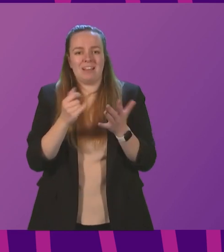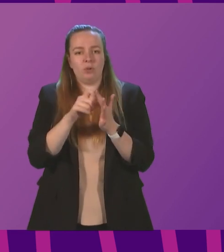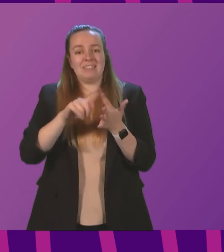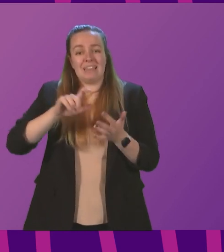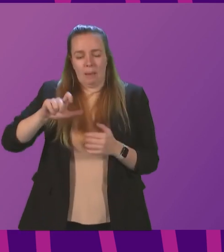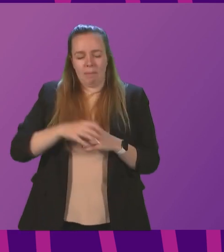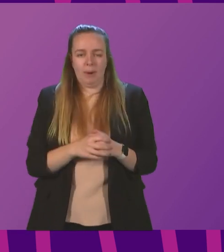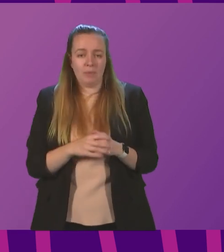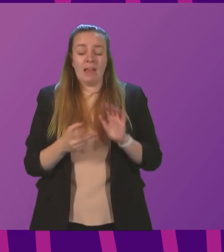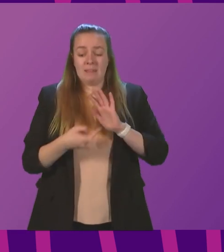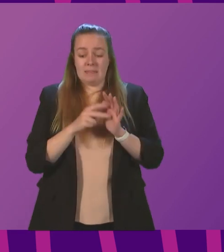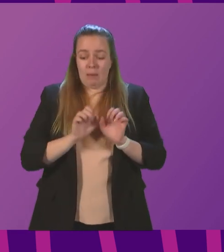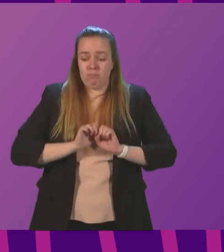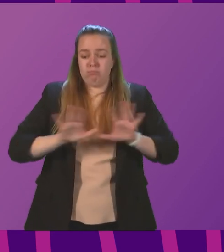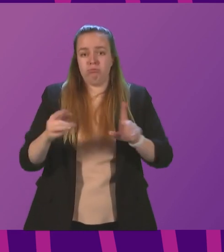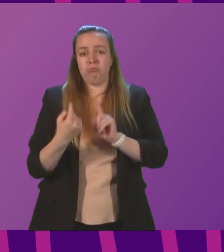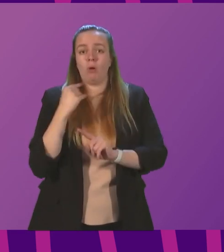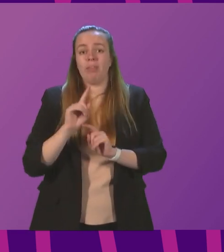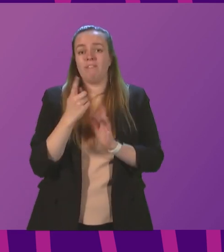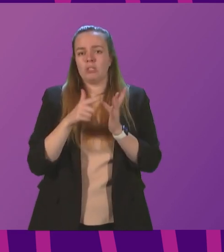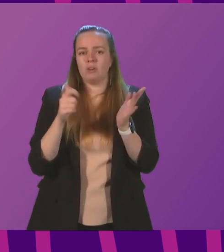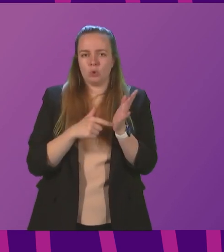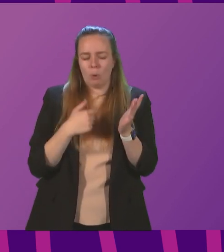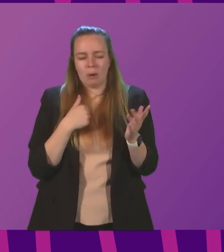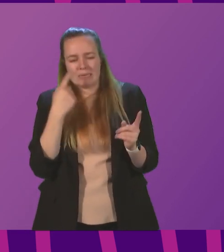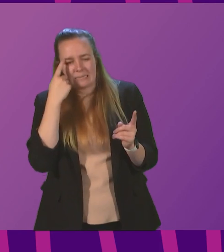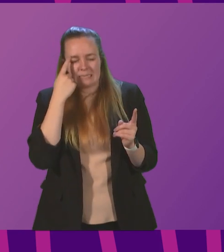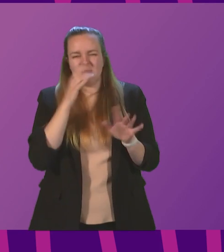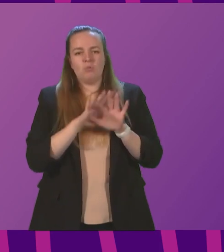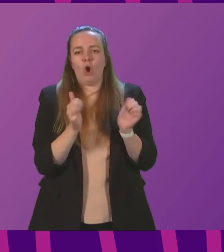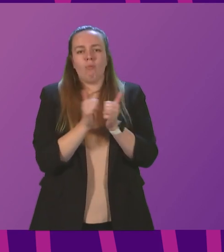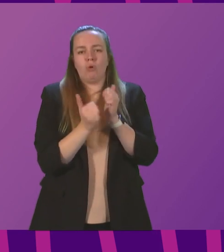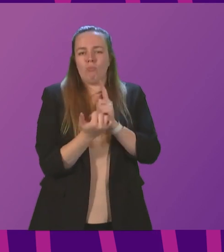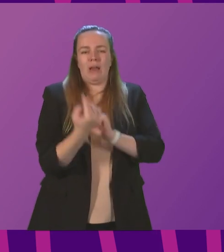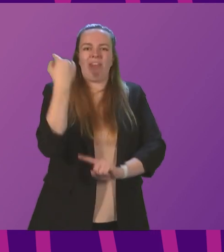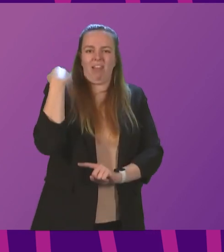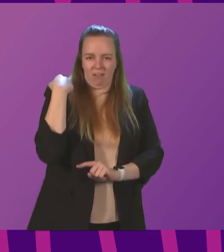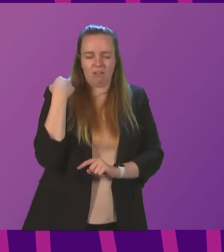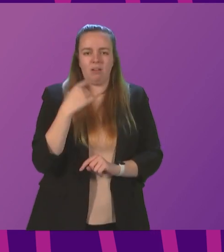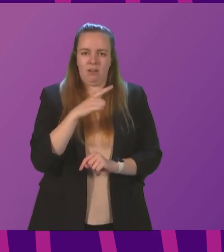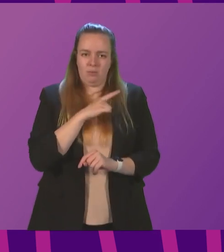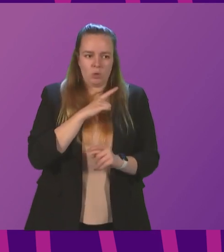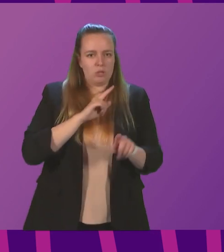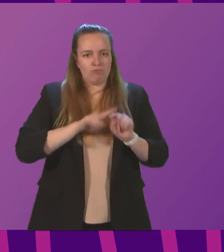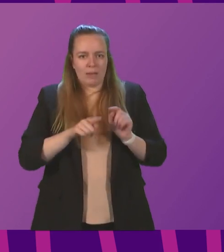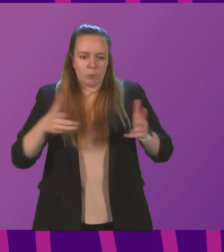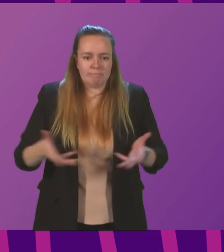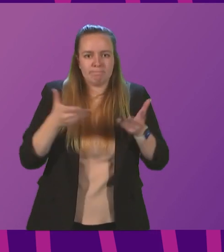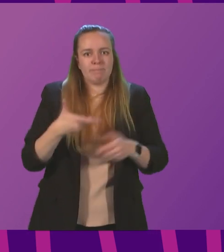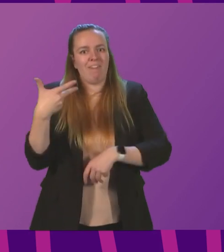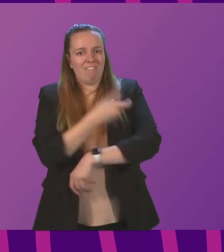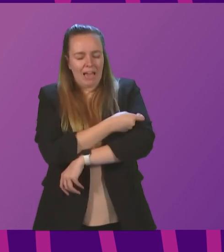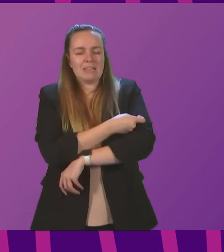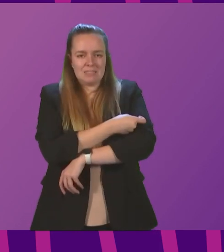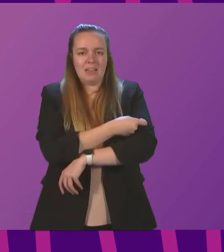When the scheme launched on 1 October, we judged that it was not appropriate at that time, given the imperative to drive up vaccination rates,